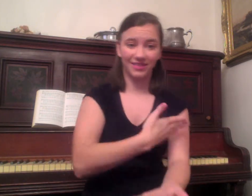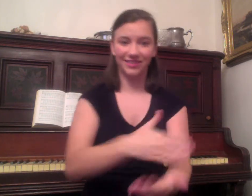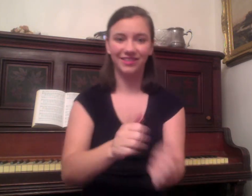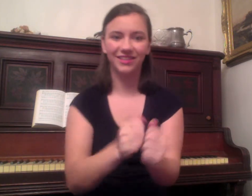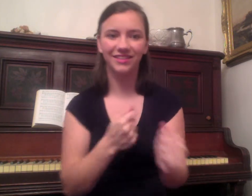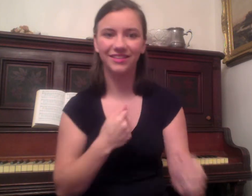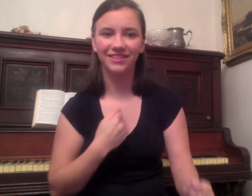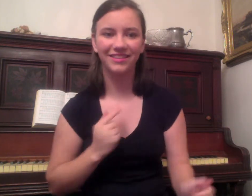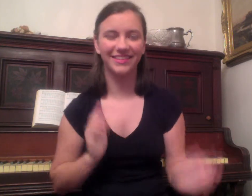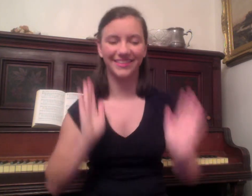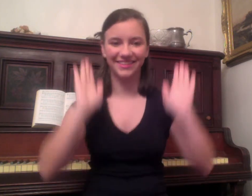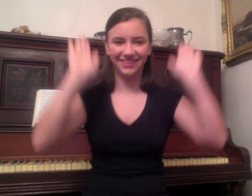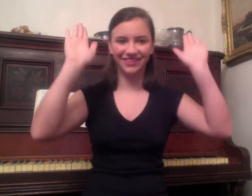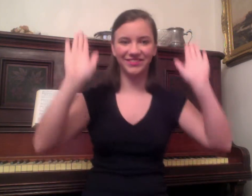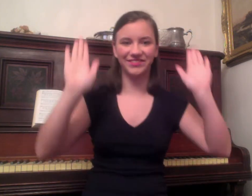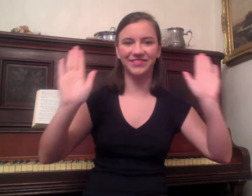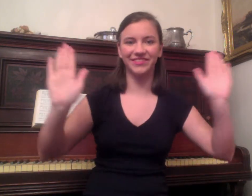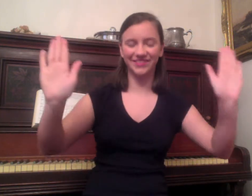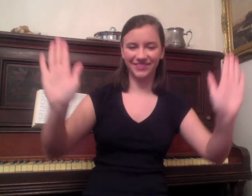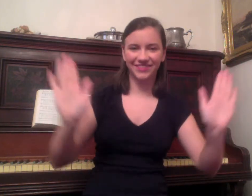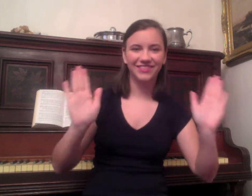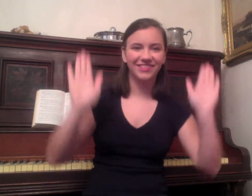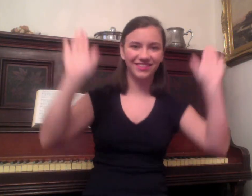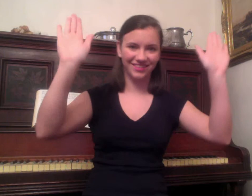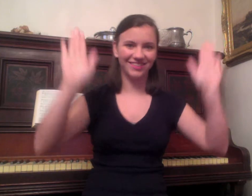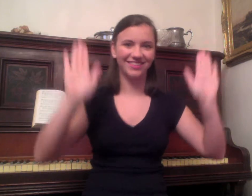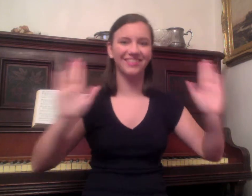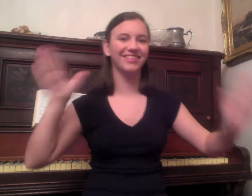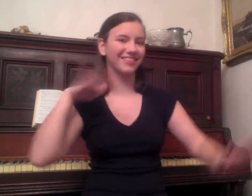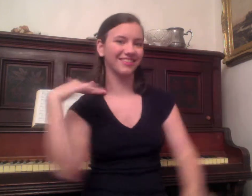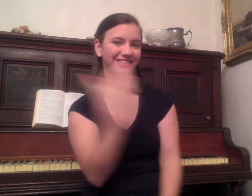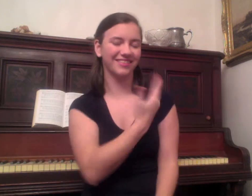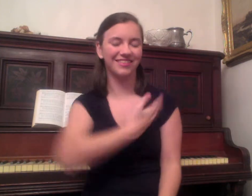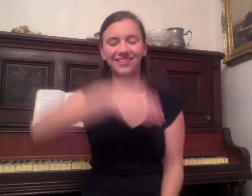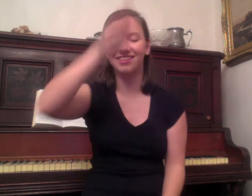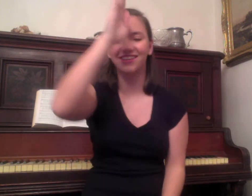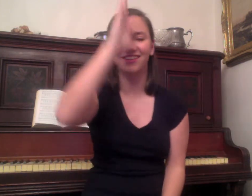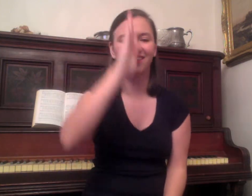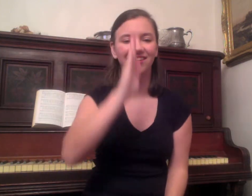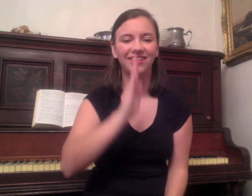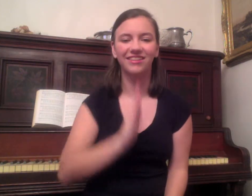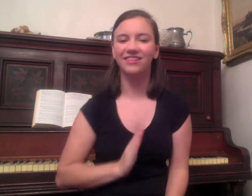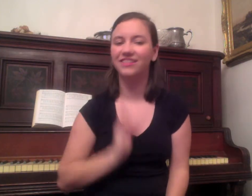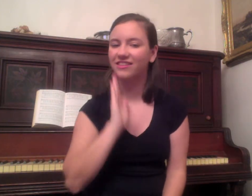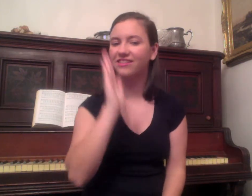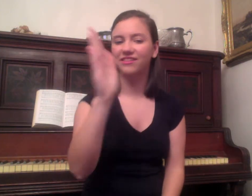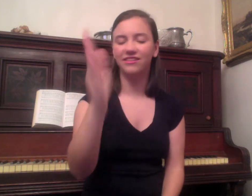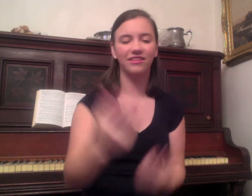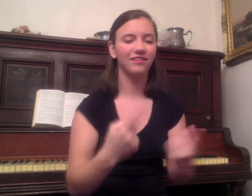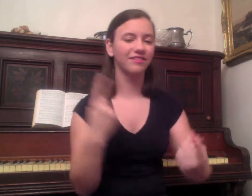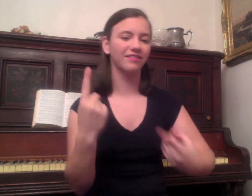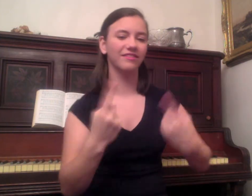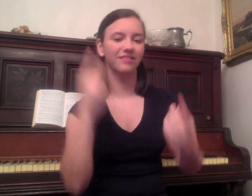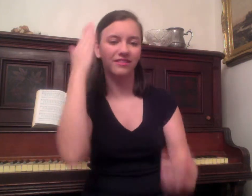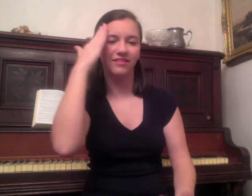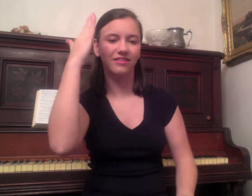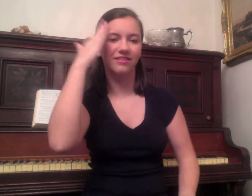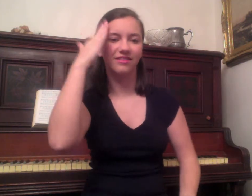all will see